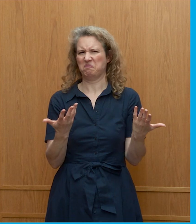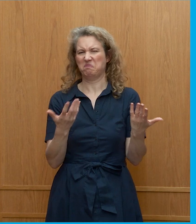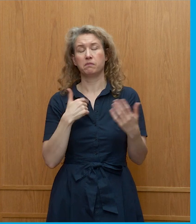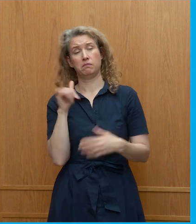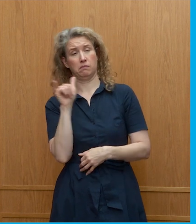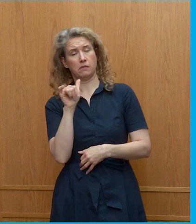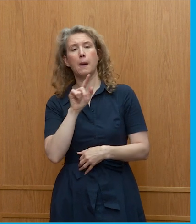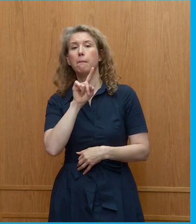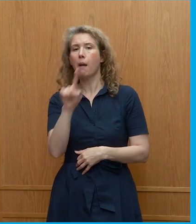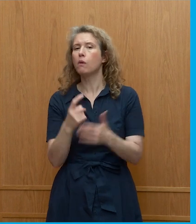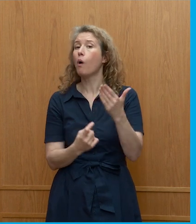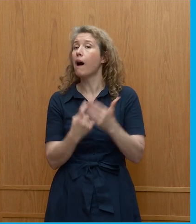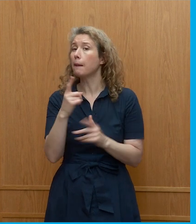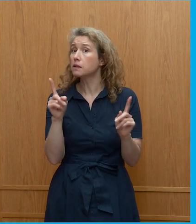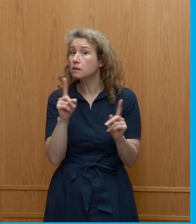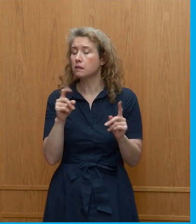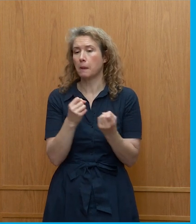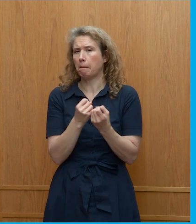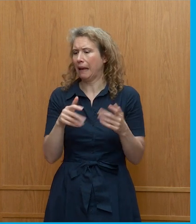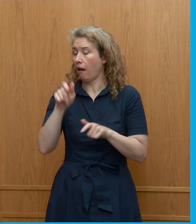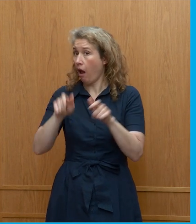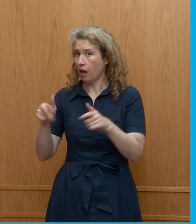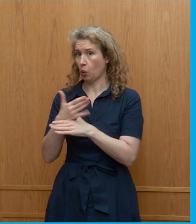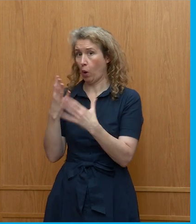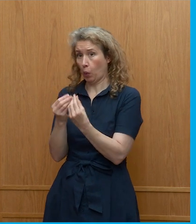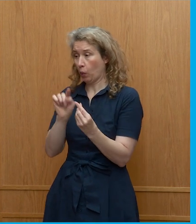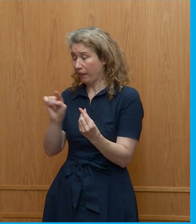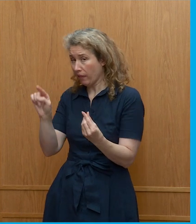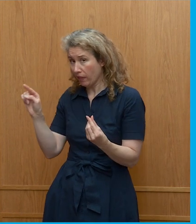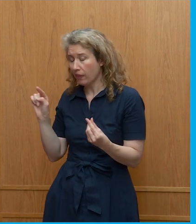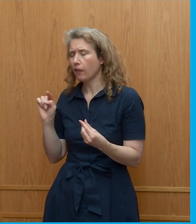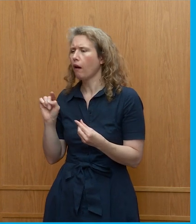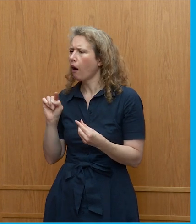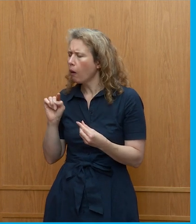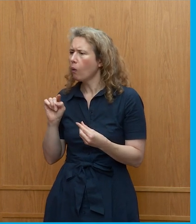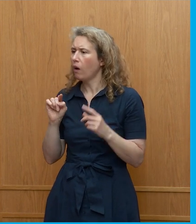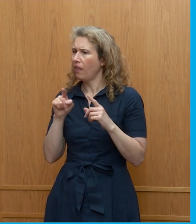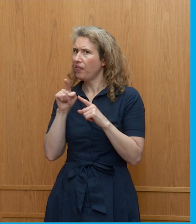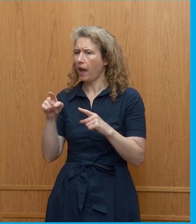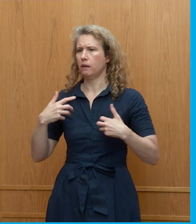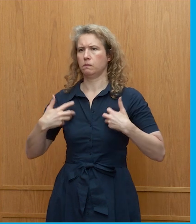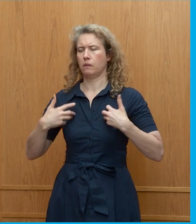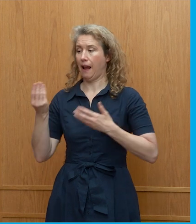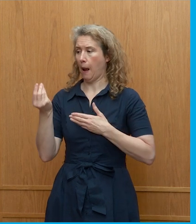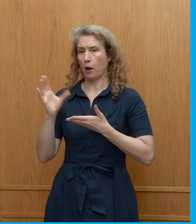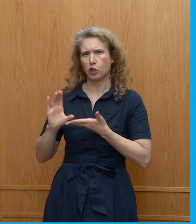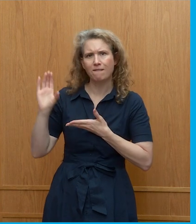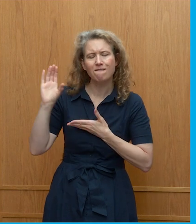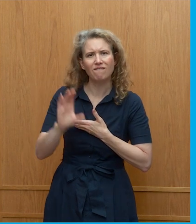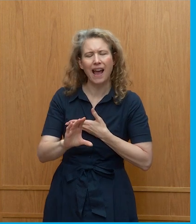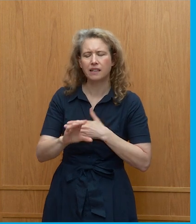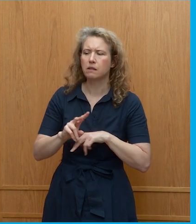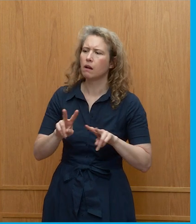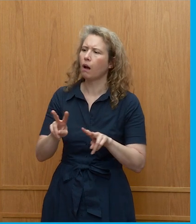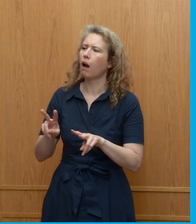I saw with many clients was how much they were investing. And then